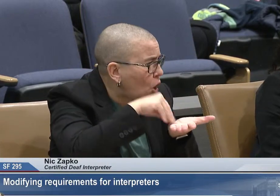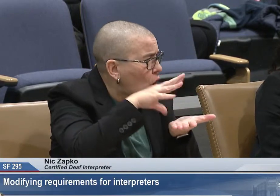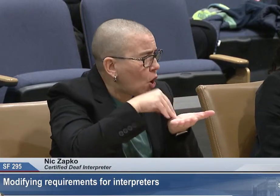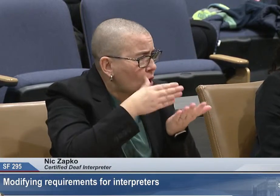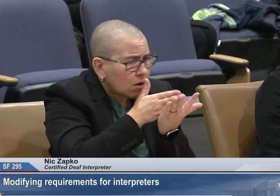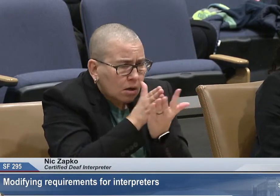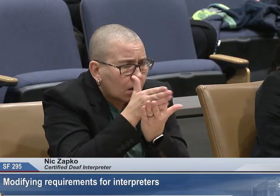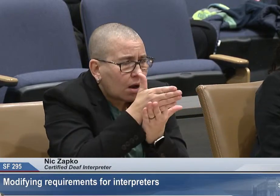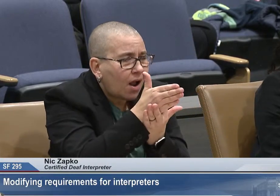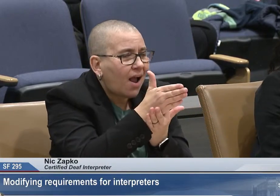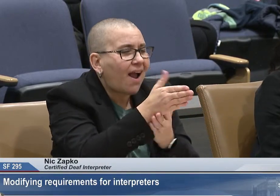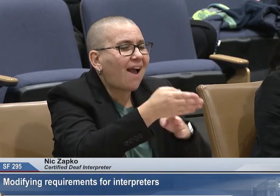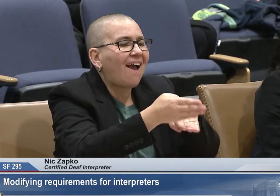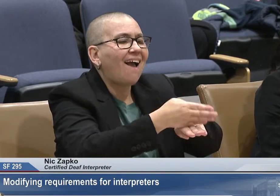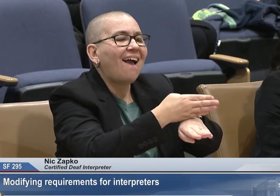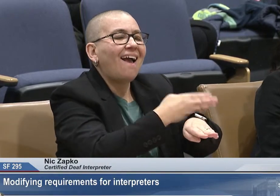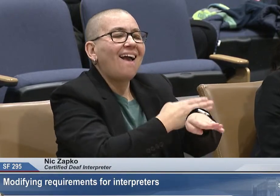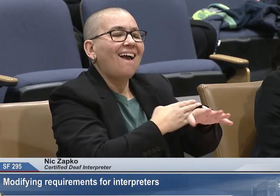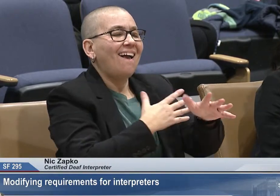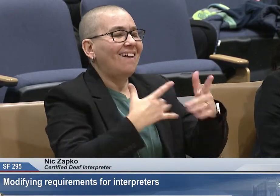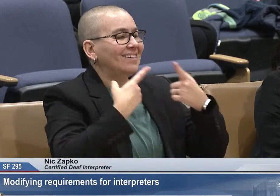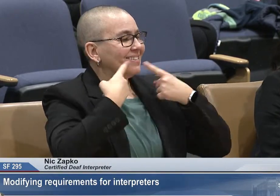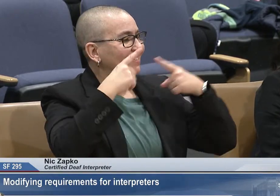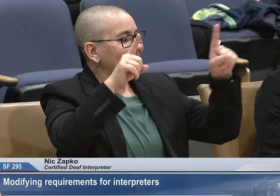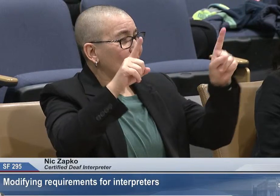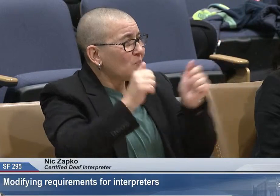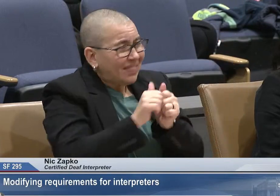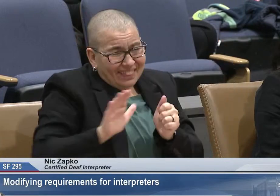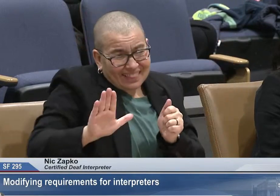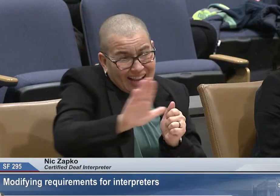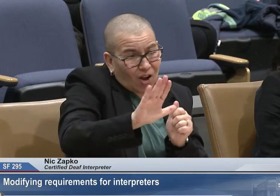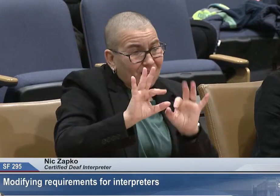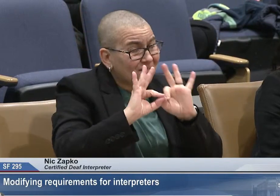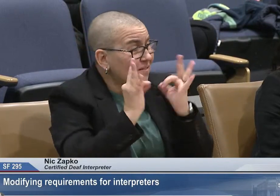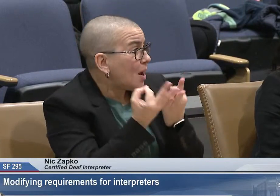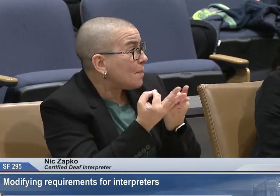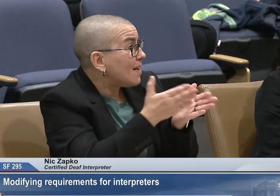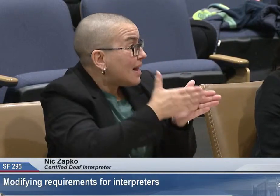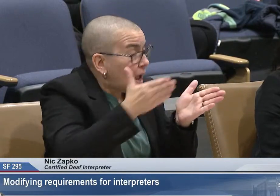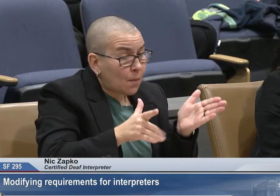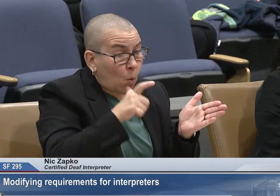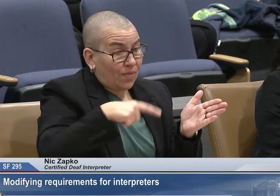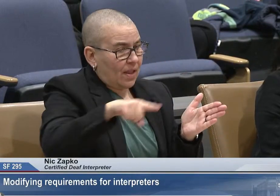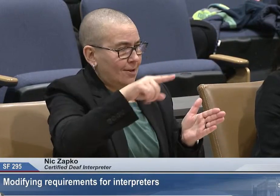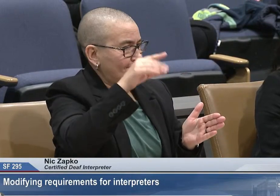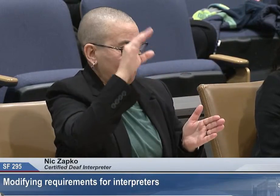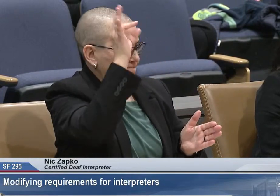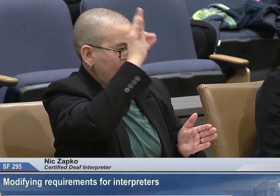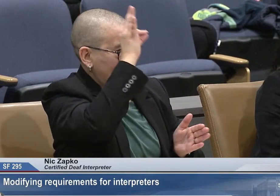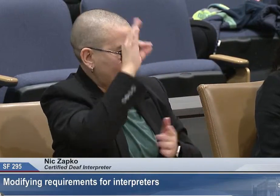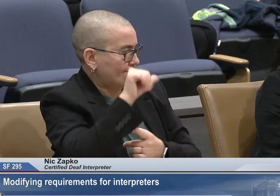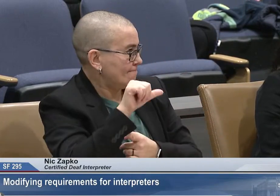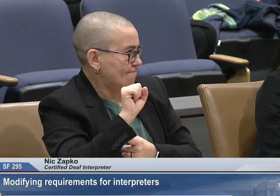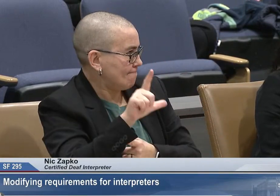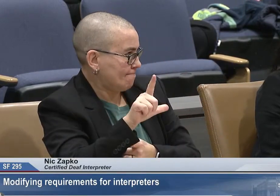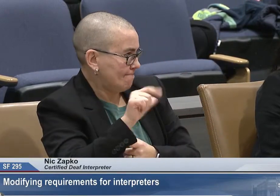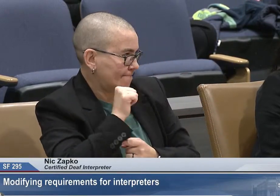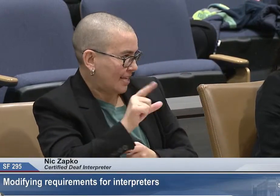state of Minnesota. They were able to share their feelings, express concerns, clarify information, and experience encouragement and